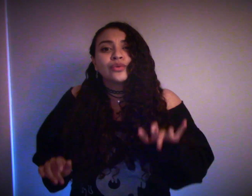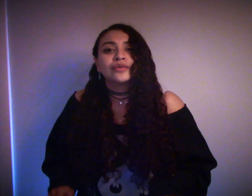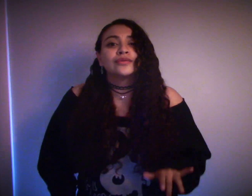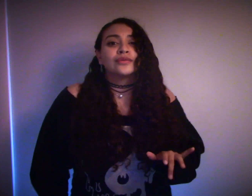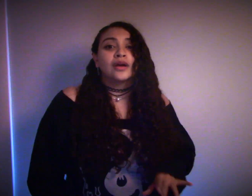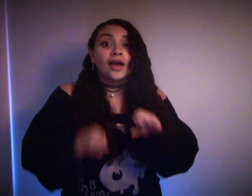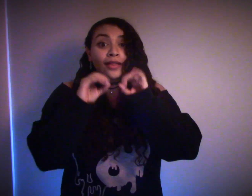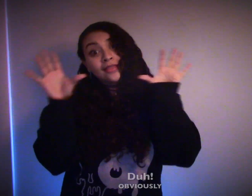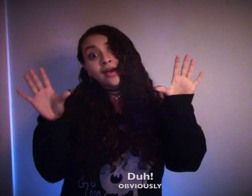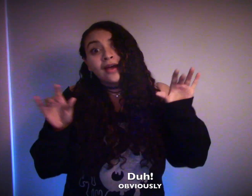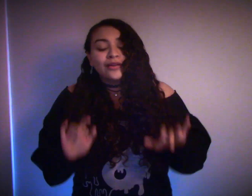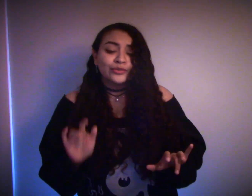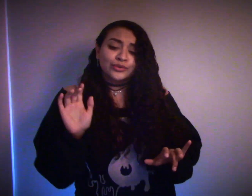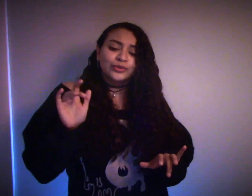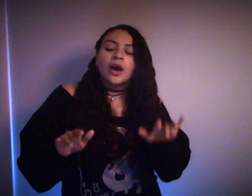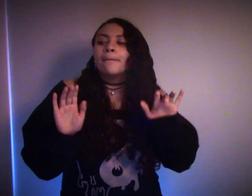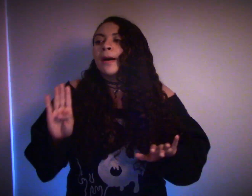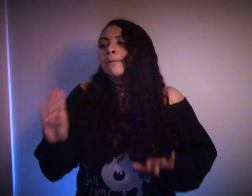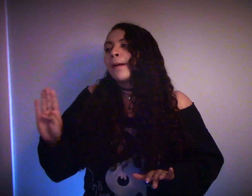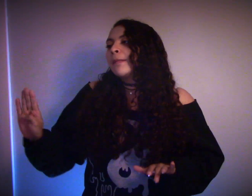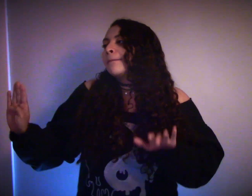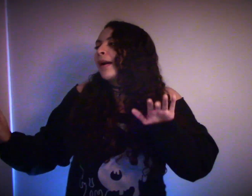Duh You go